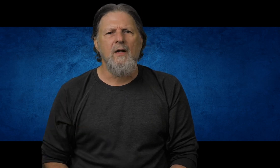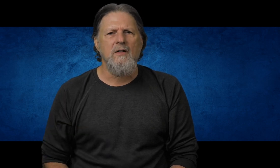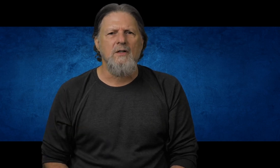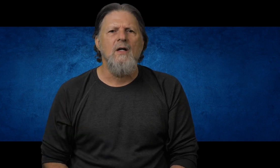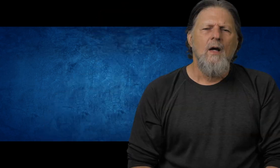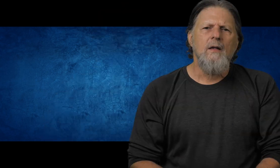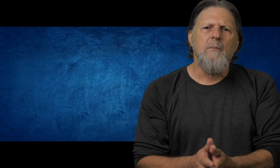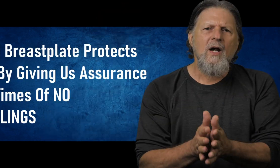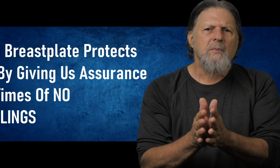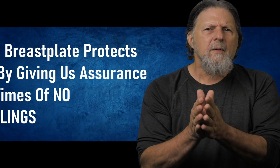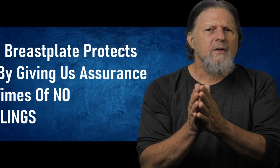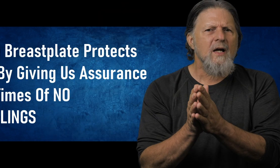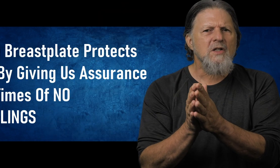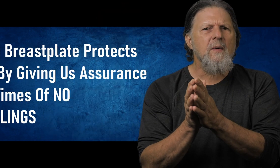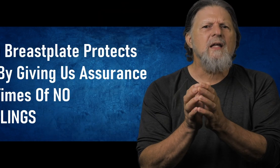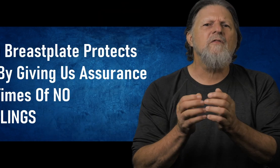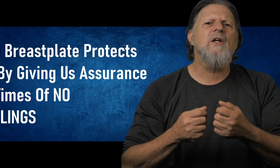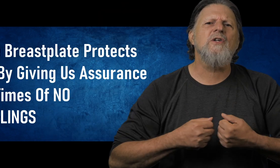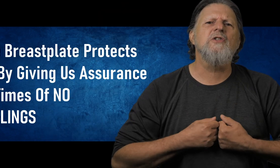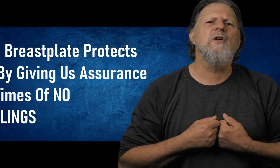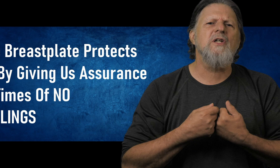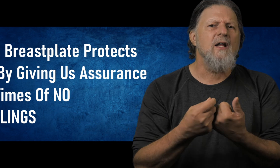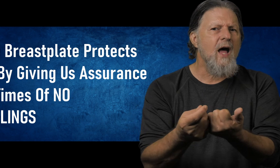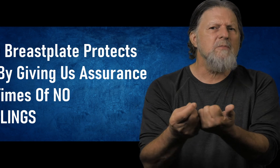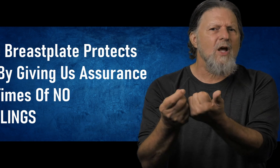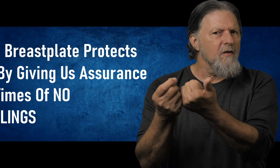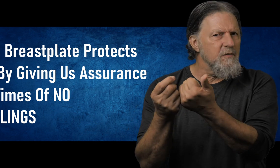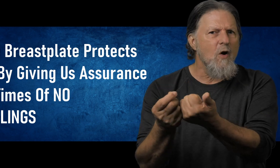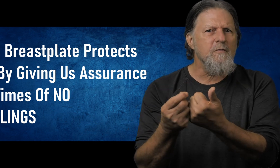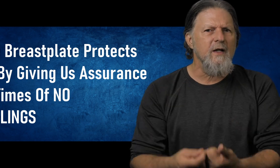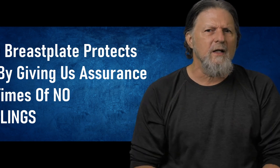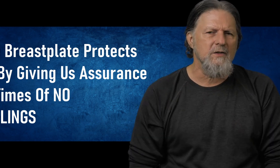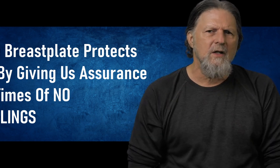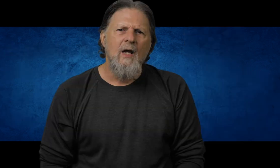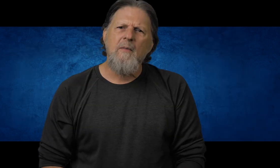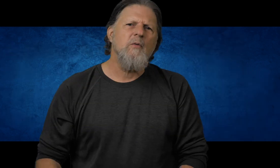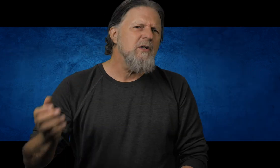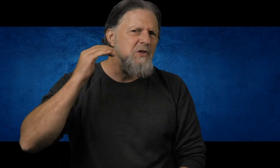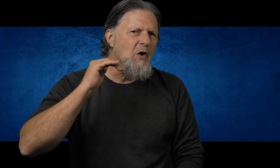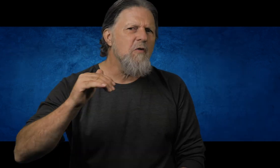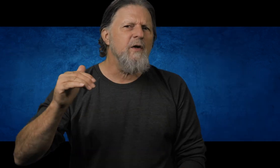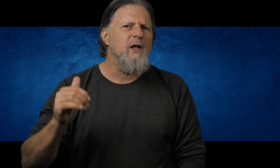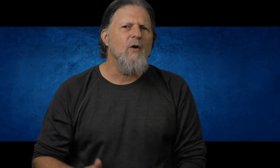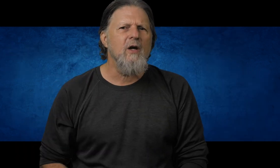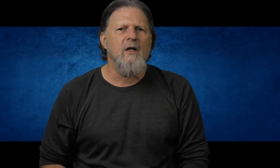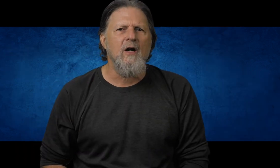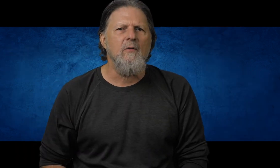protects us. The breastplate protects us by giving us assurance in times of no feelings. I mean, we're so feeling-oriented, aren't